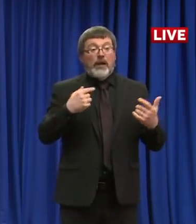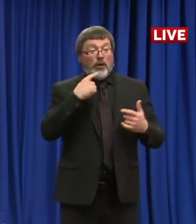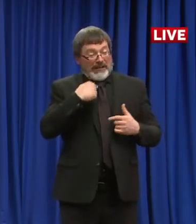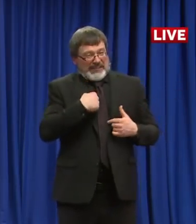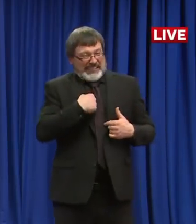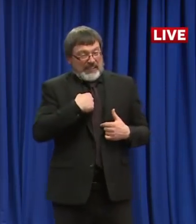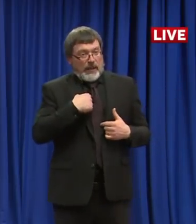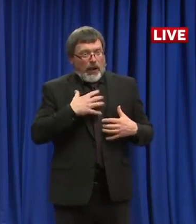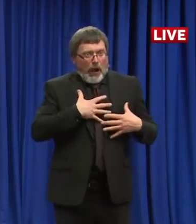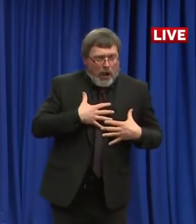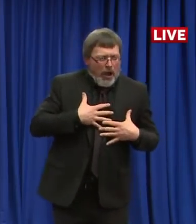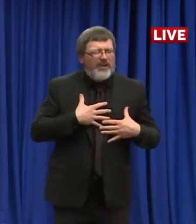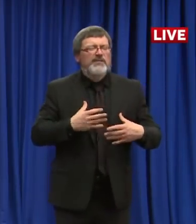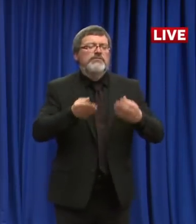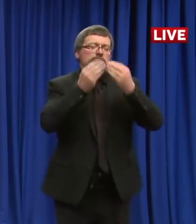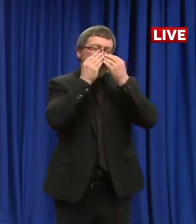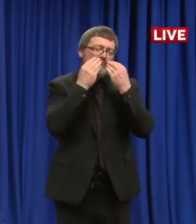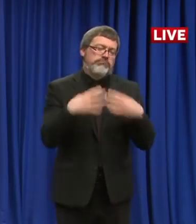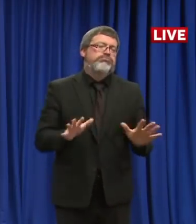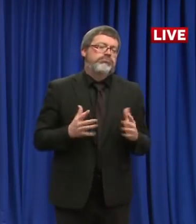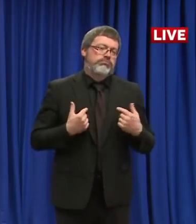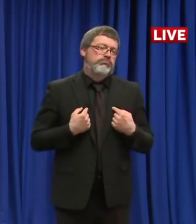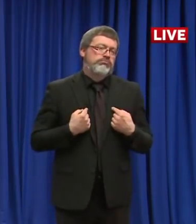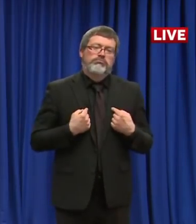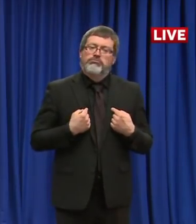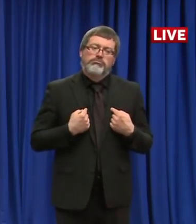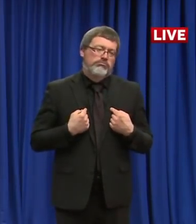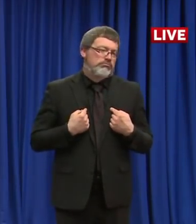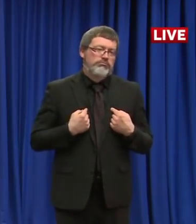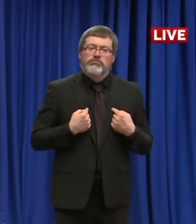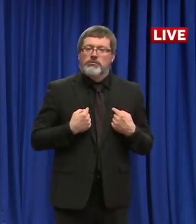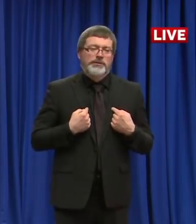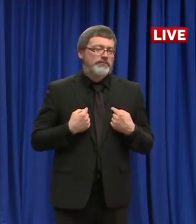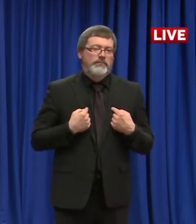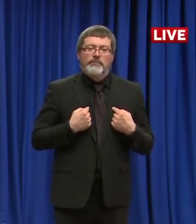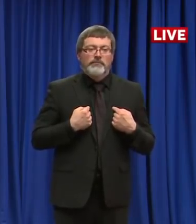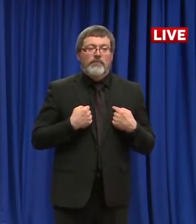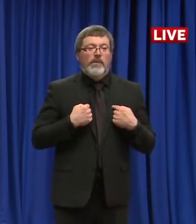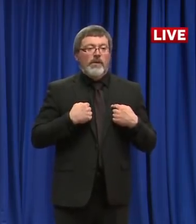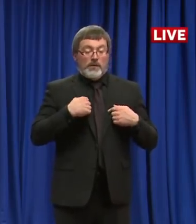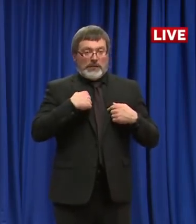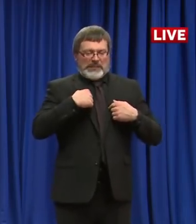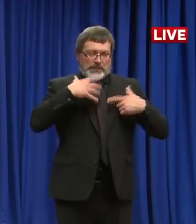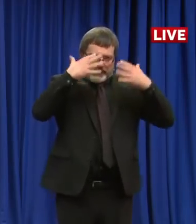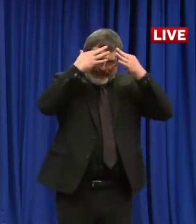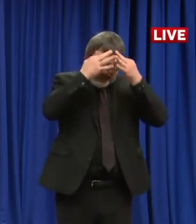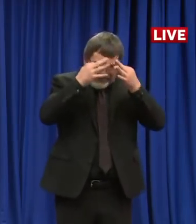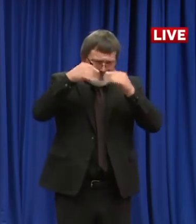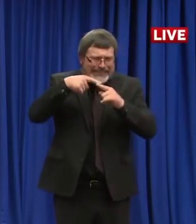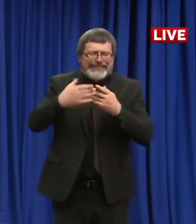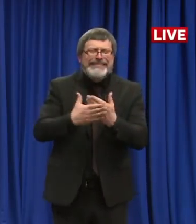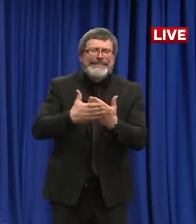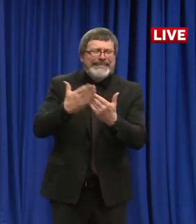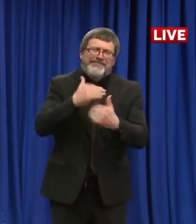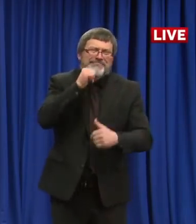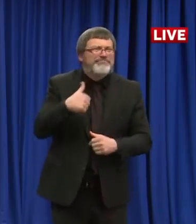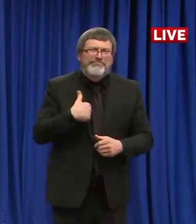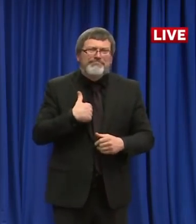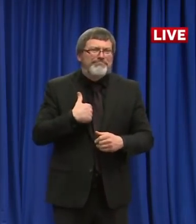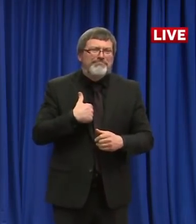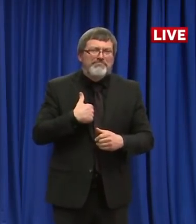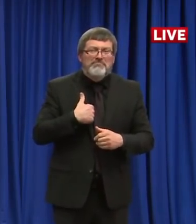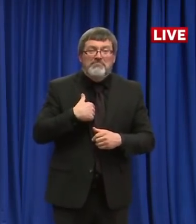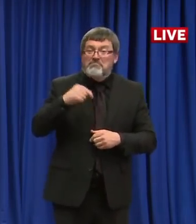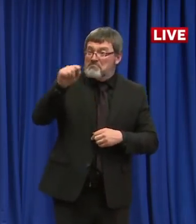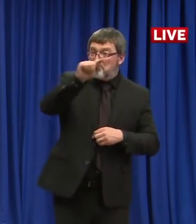not a single decision we've made in this state. That is an incredibly difficult. There's not a single decision that has been made with politics in mind. If other people want to do that, frankly, shame on